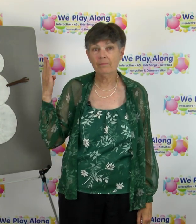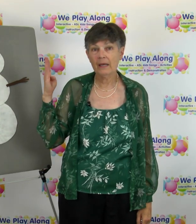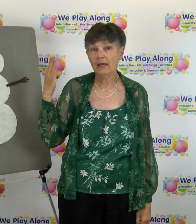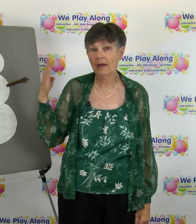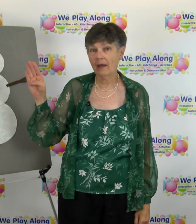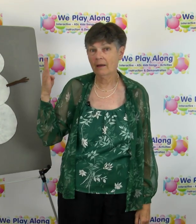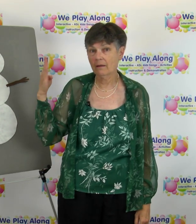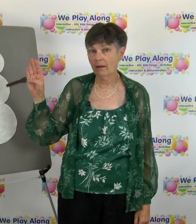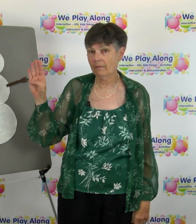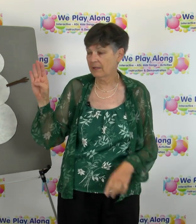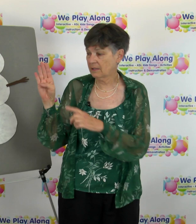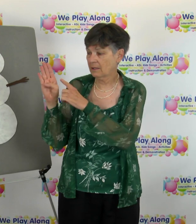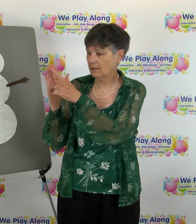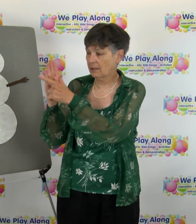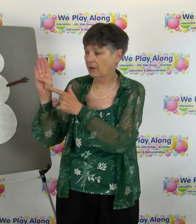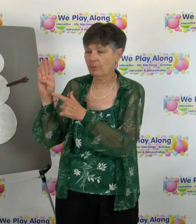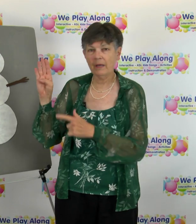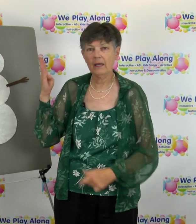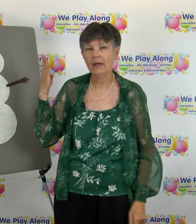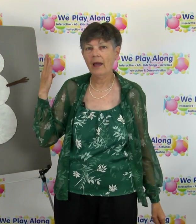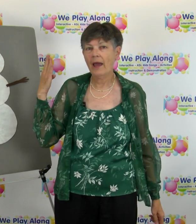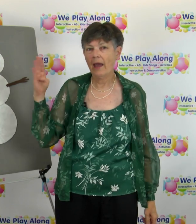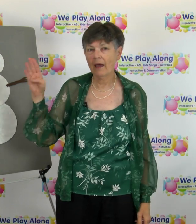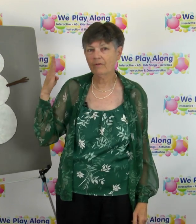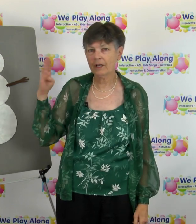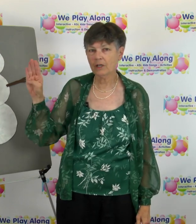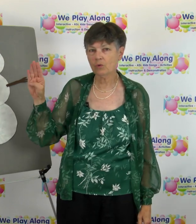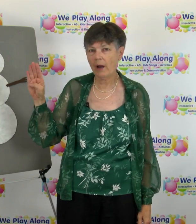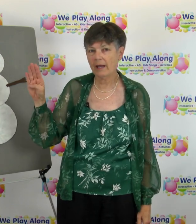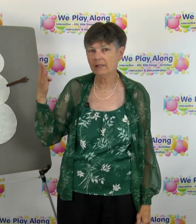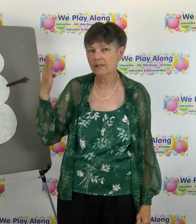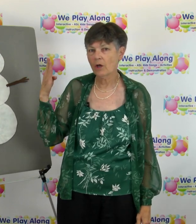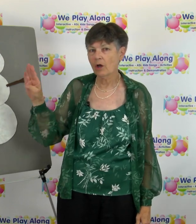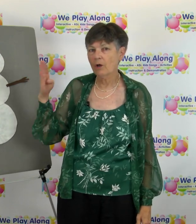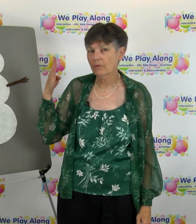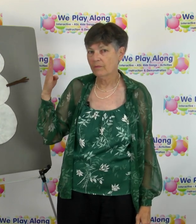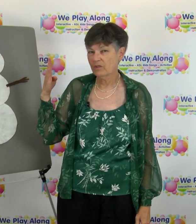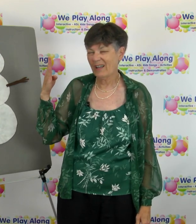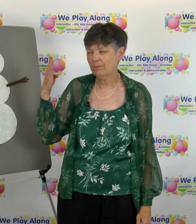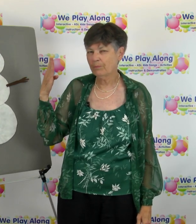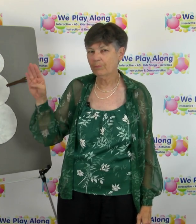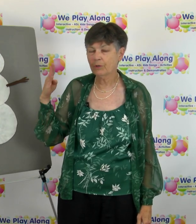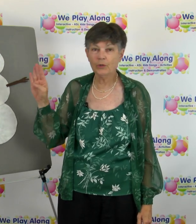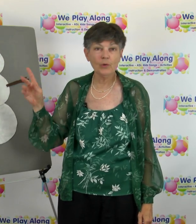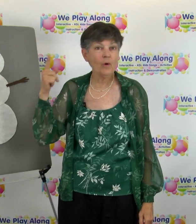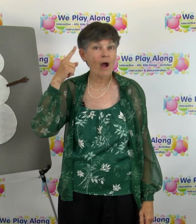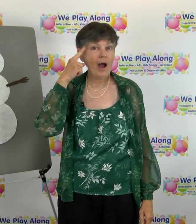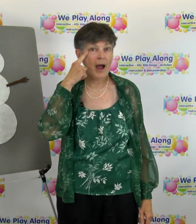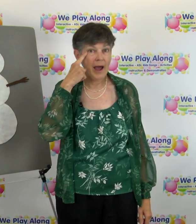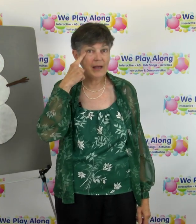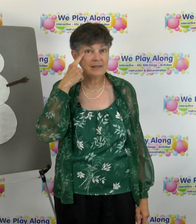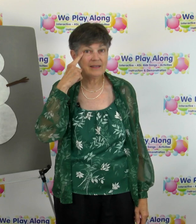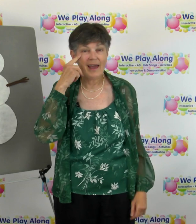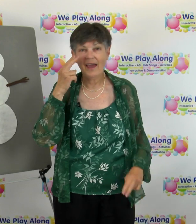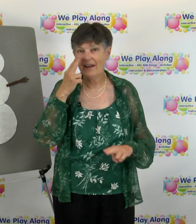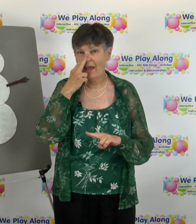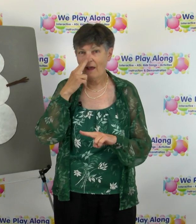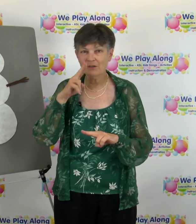a B and this is the letter B and flick it twice so that's blue eyes and have